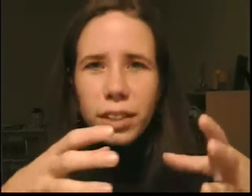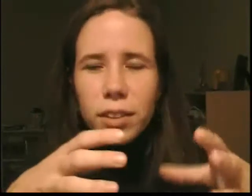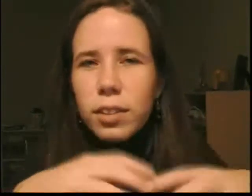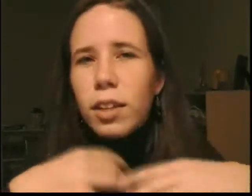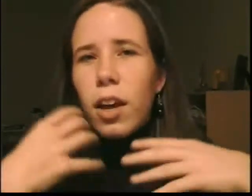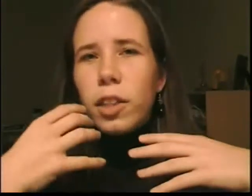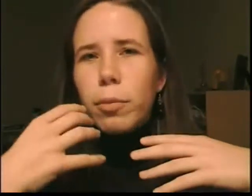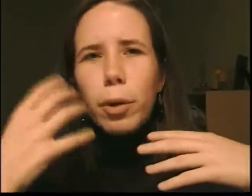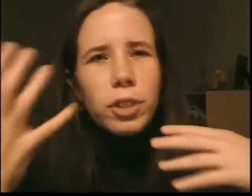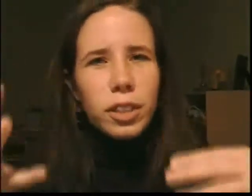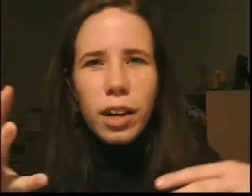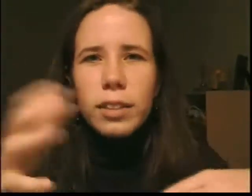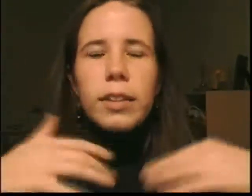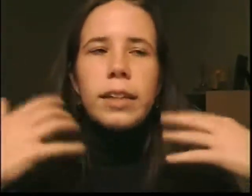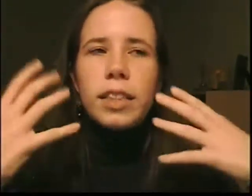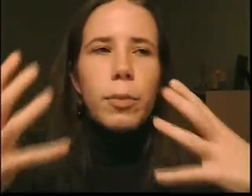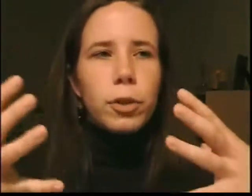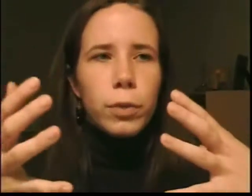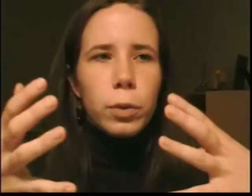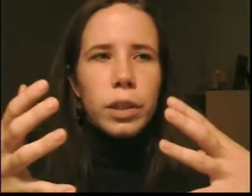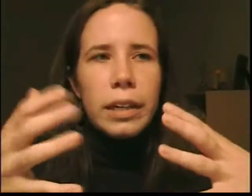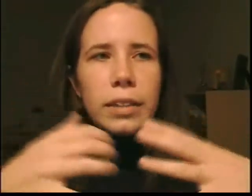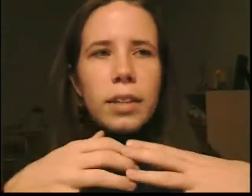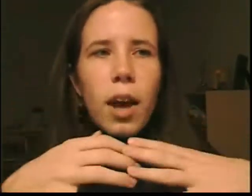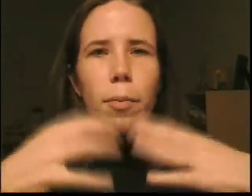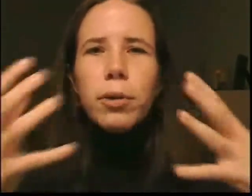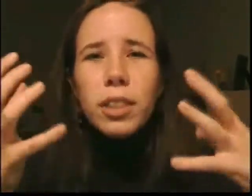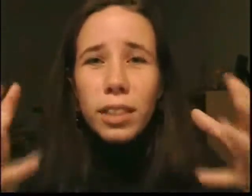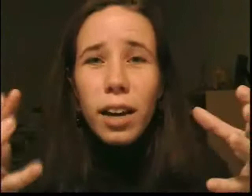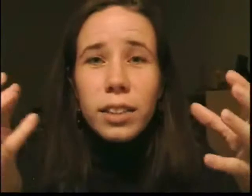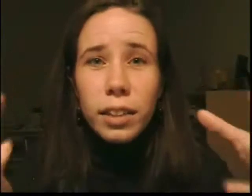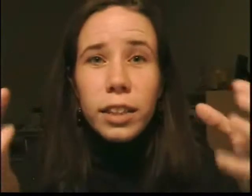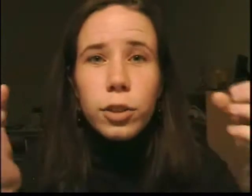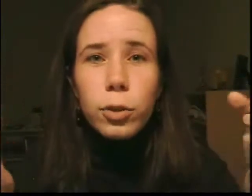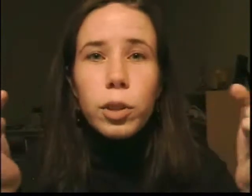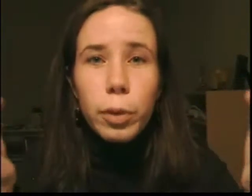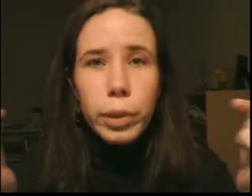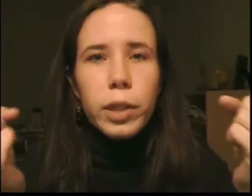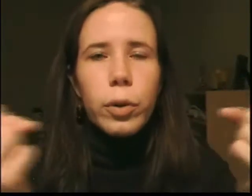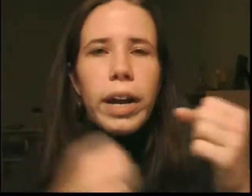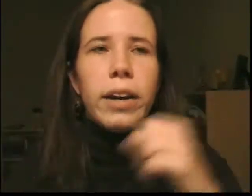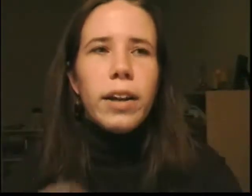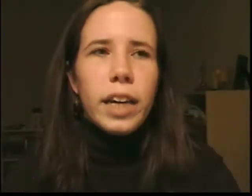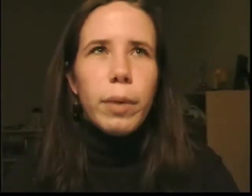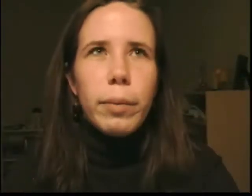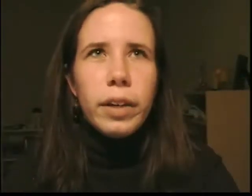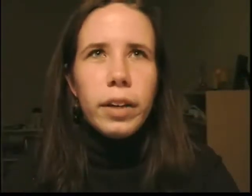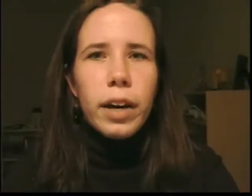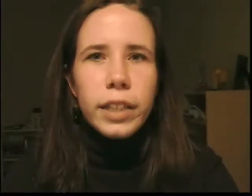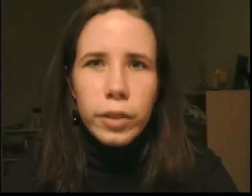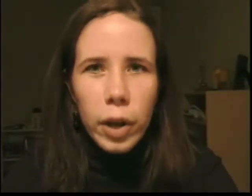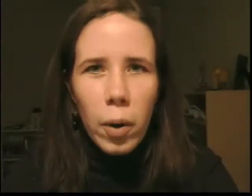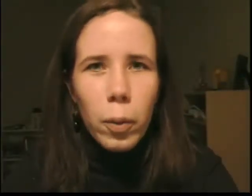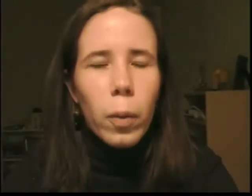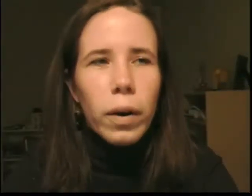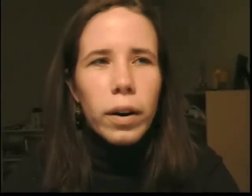lists. The most discussed list, the most viewed list, most discussed at least, used to be really great. Like, maybe, I year ago, or